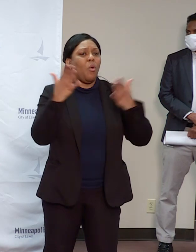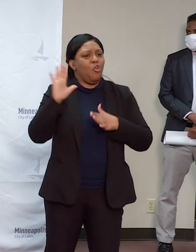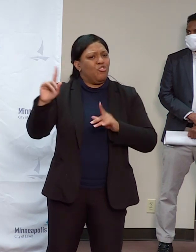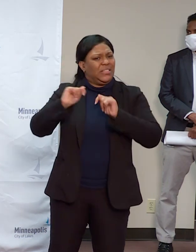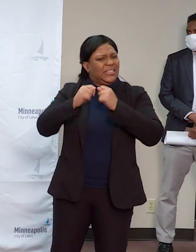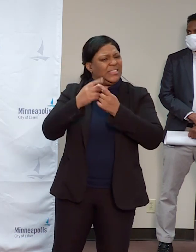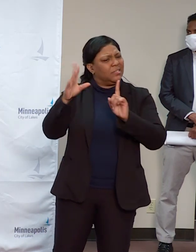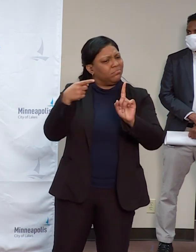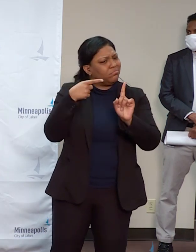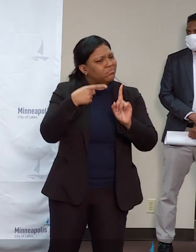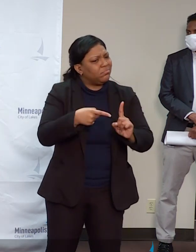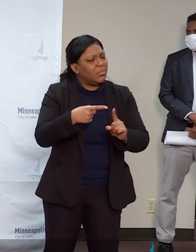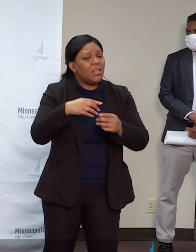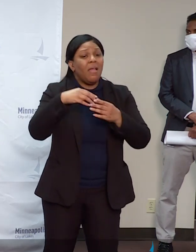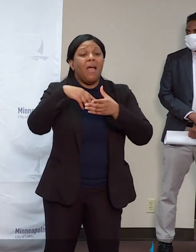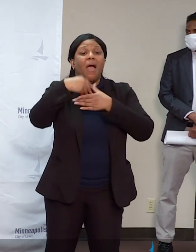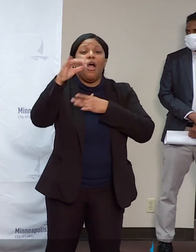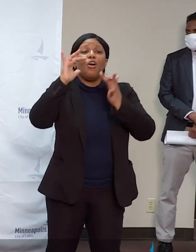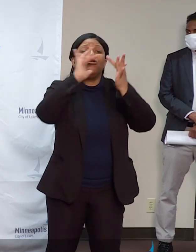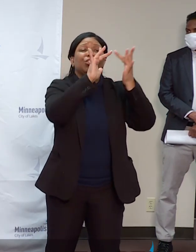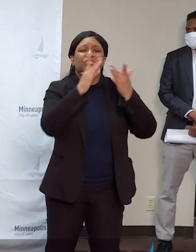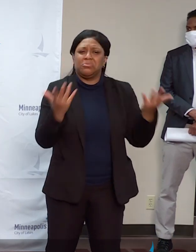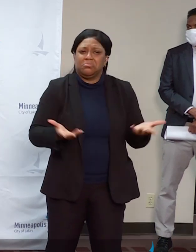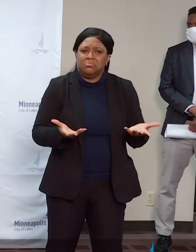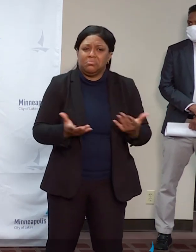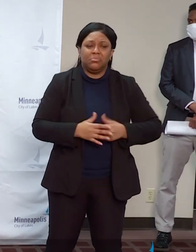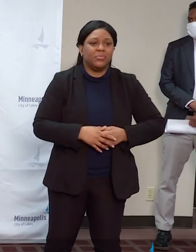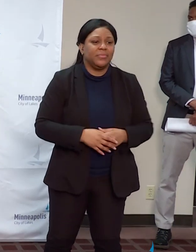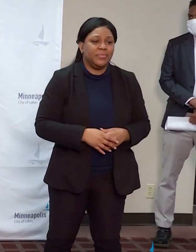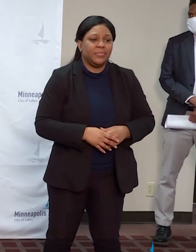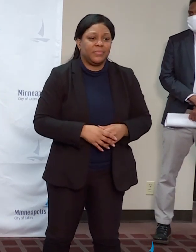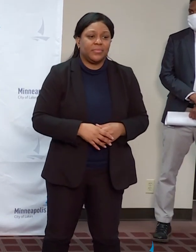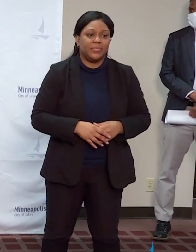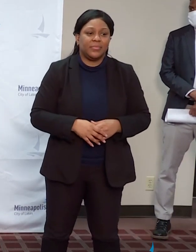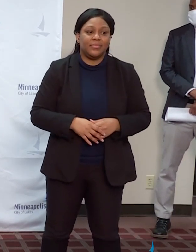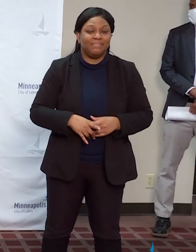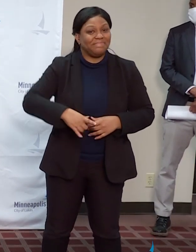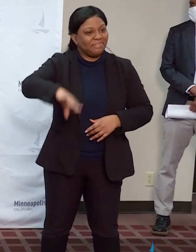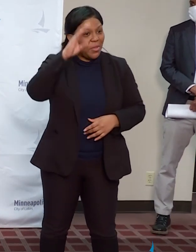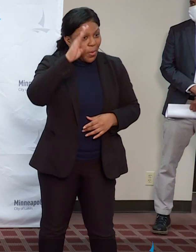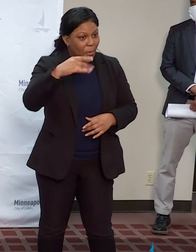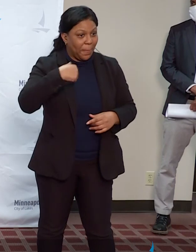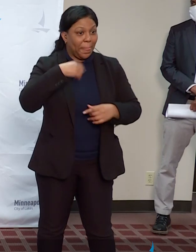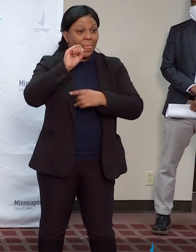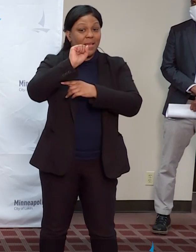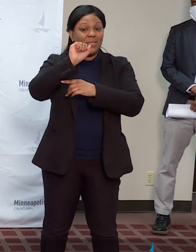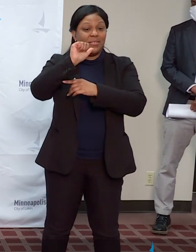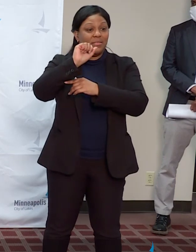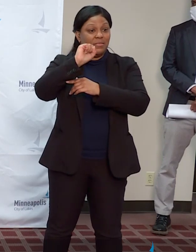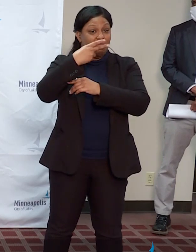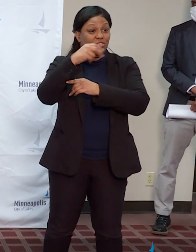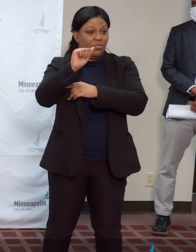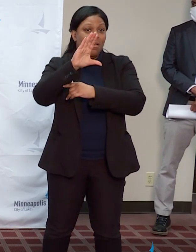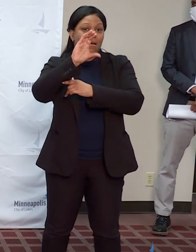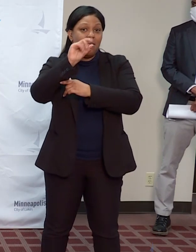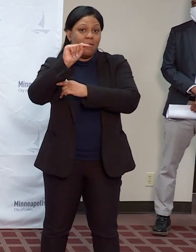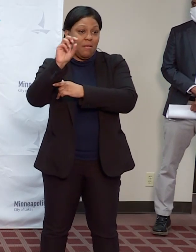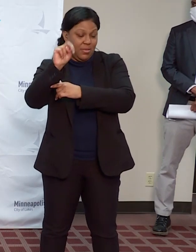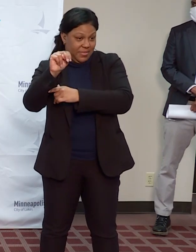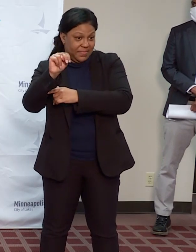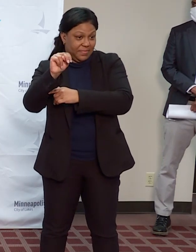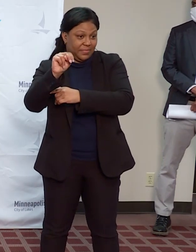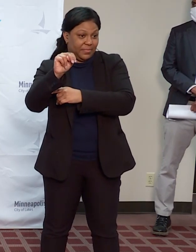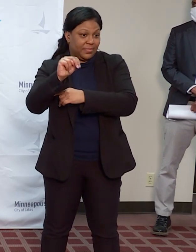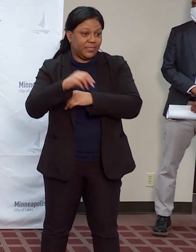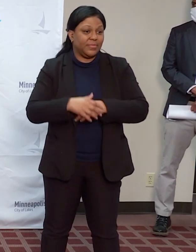Thank you, Mr. Mayor. I'm Sasha Cotton, the Director of the Minneapolis Office of Violence Prevention in the Minneapolis Health Department. As the mayor stated,